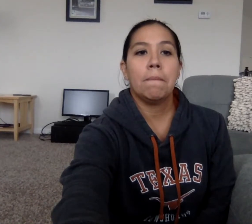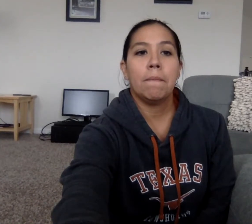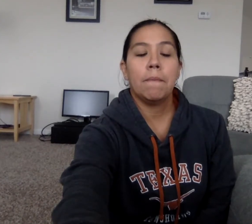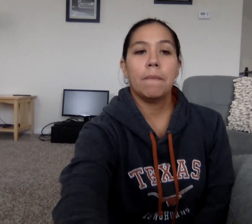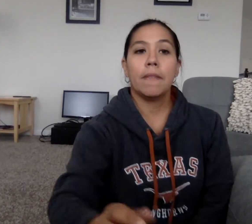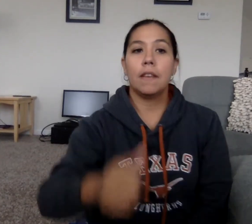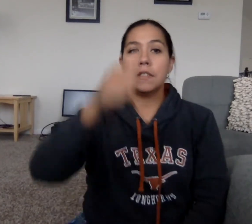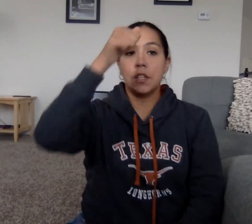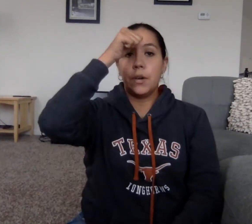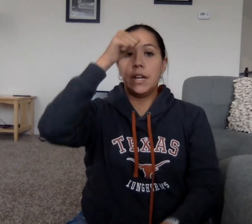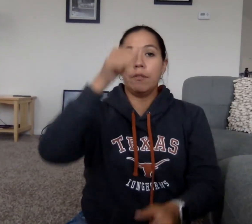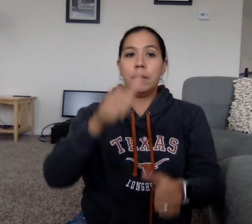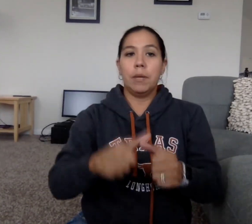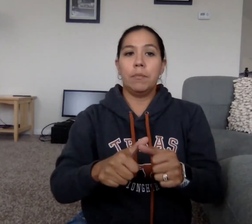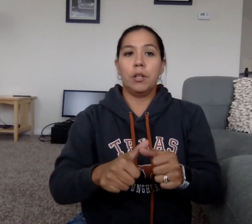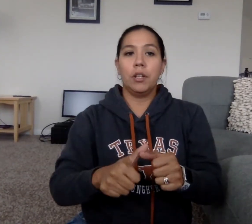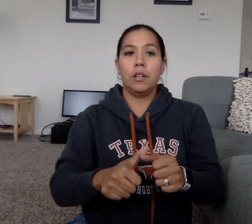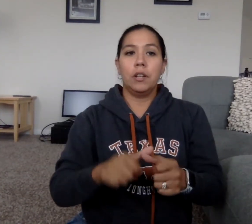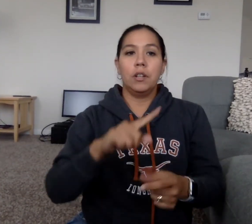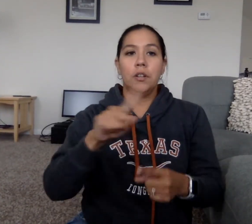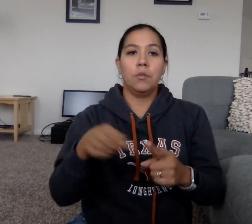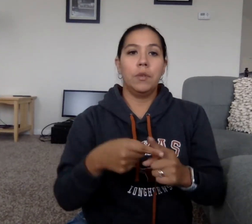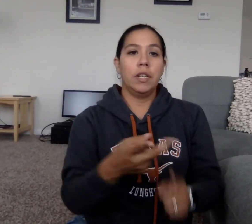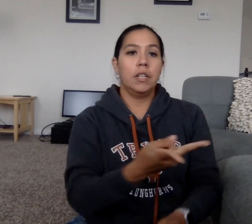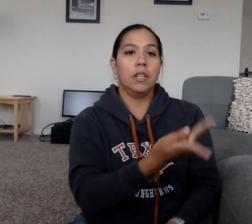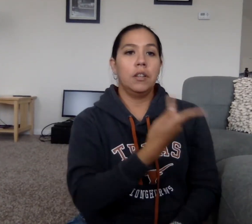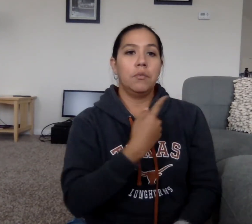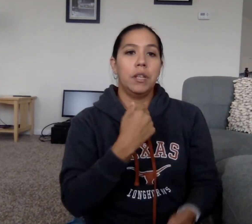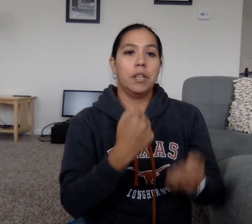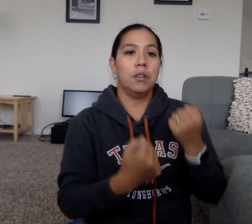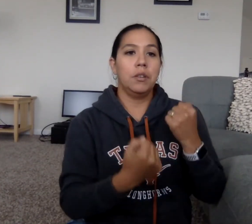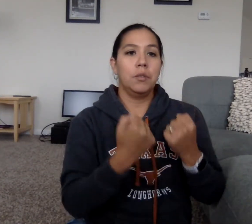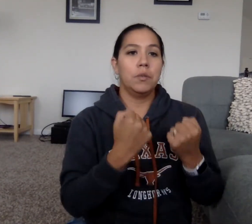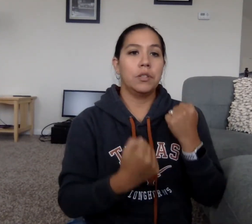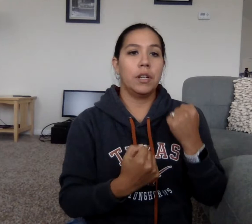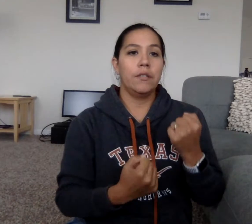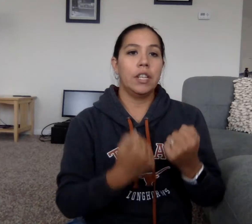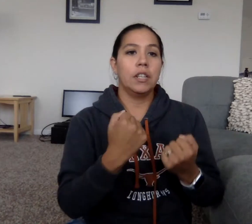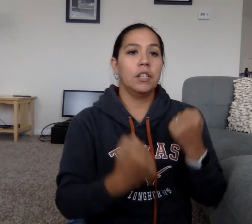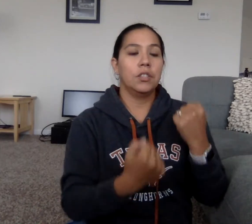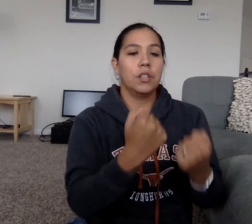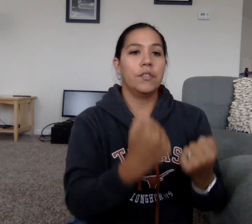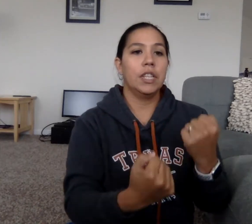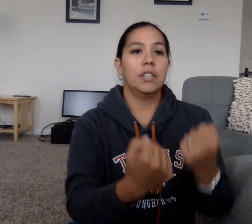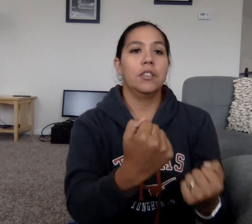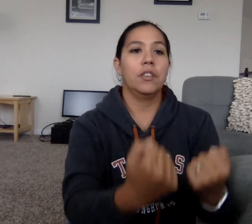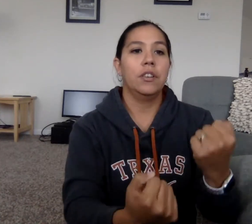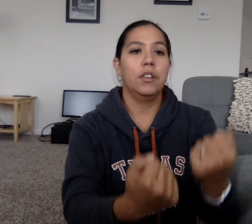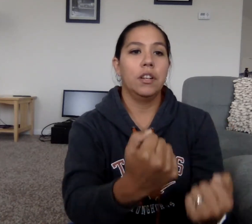So I remember when we were driving, driving in your car.